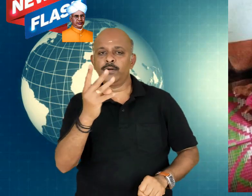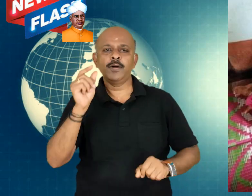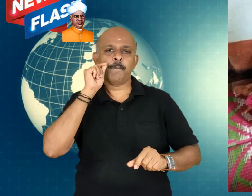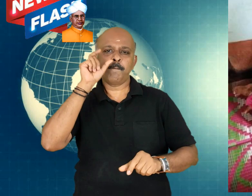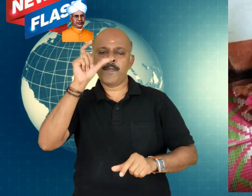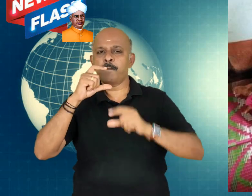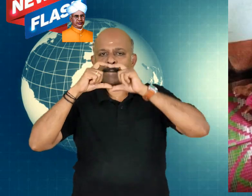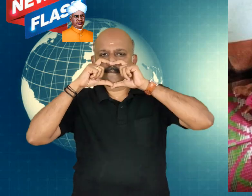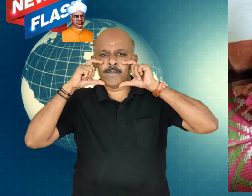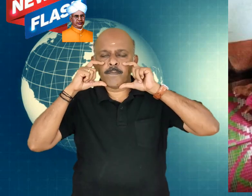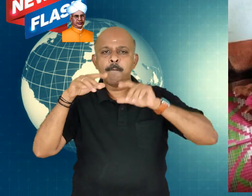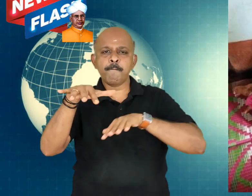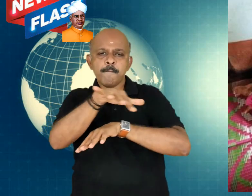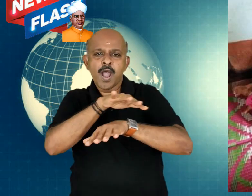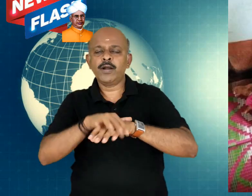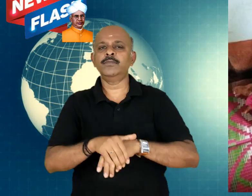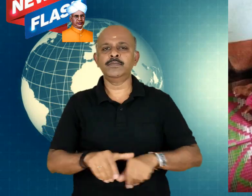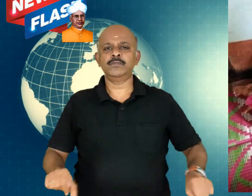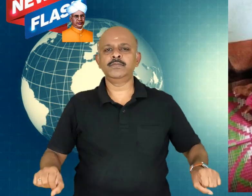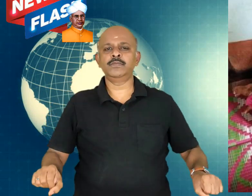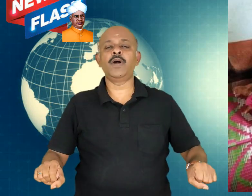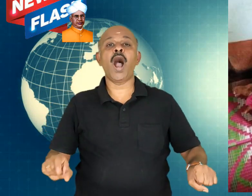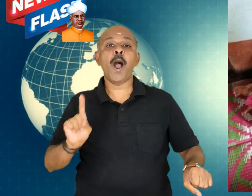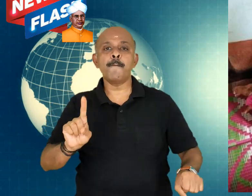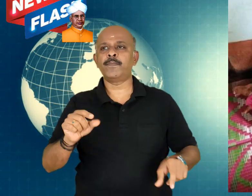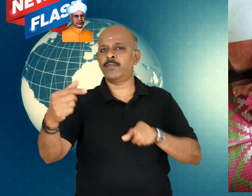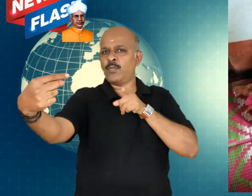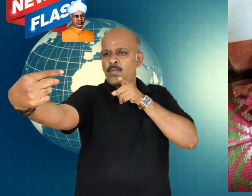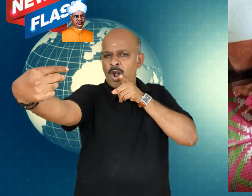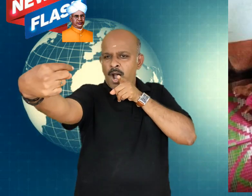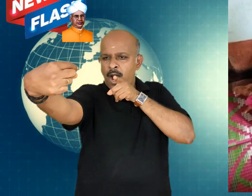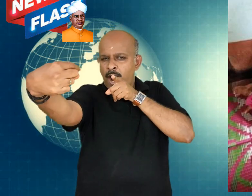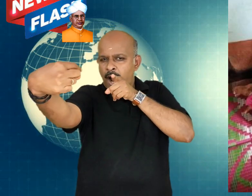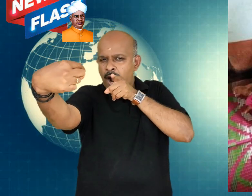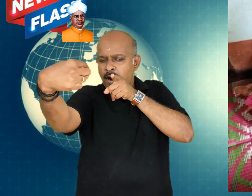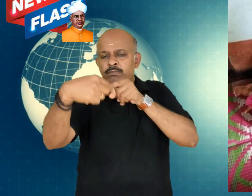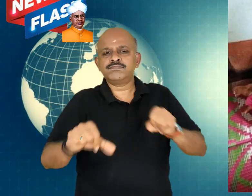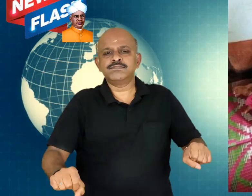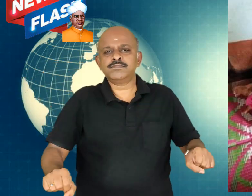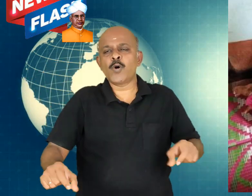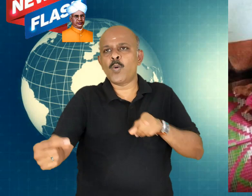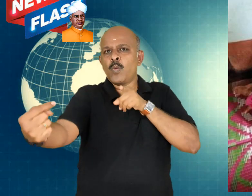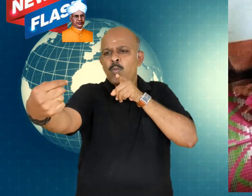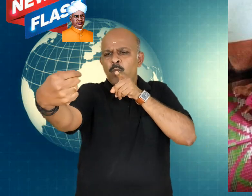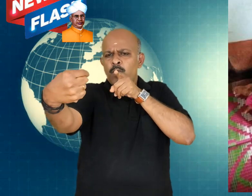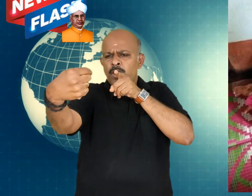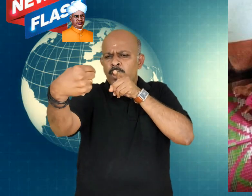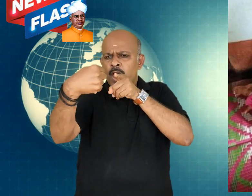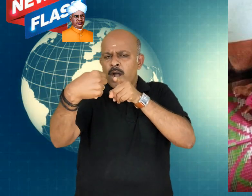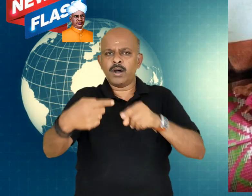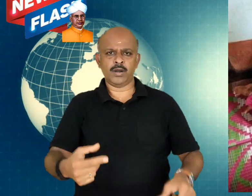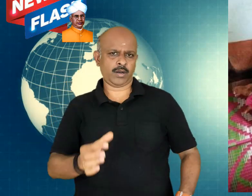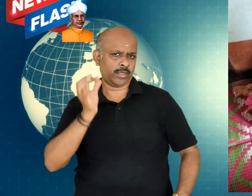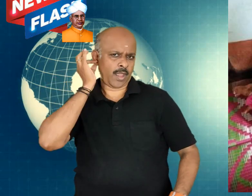coming from a function with gold ornaments. On her way,